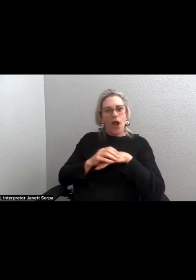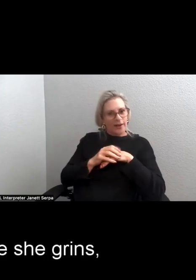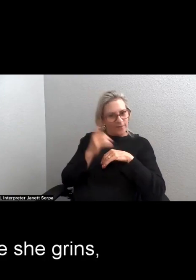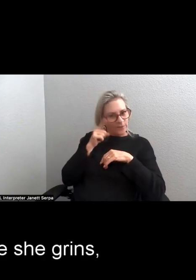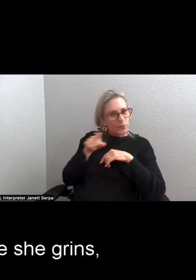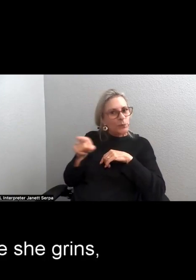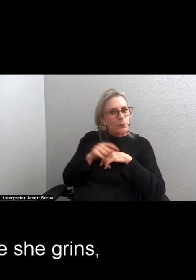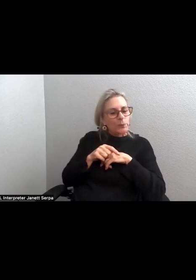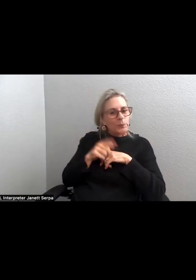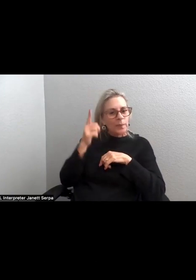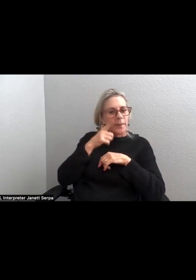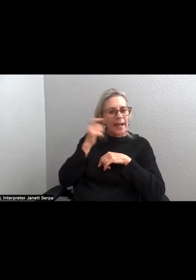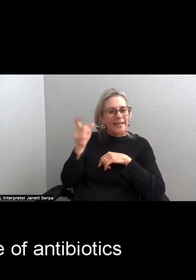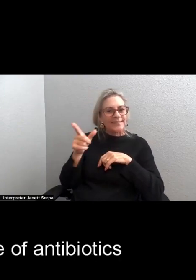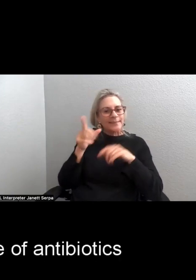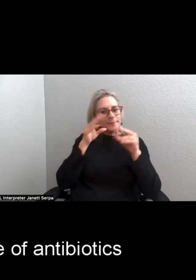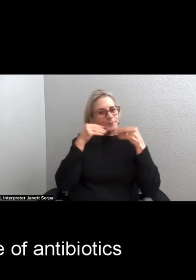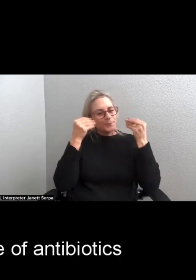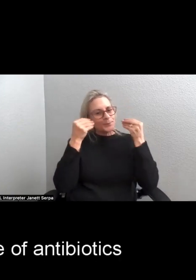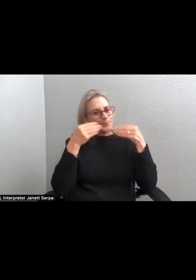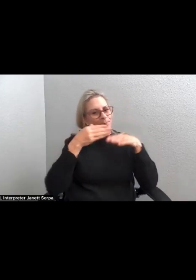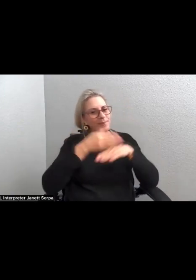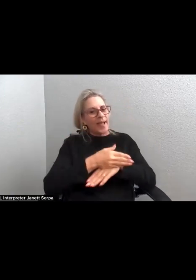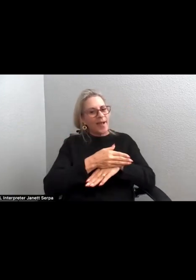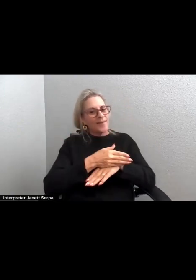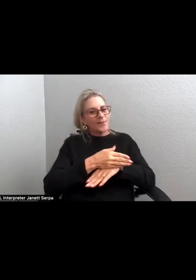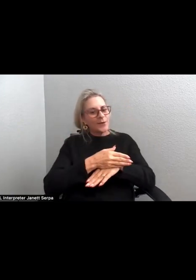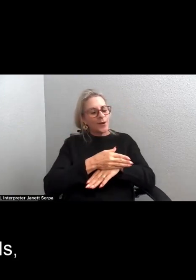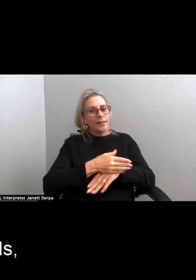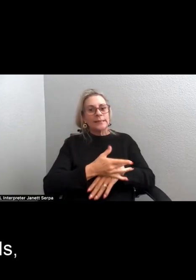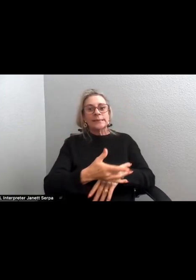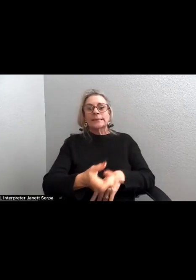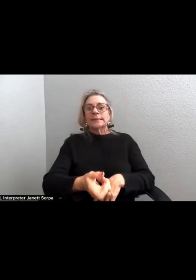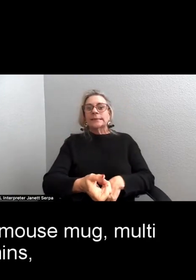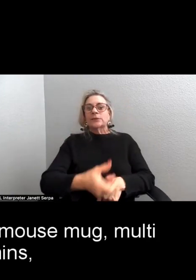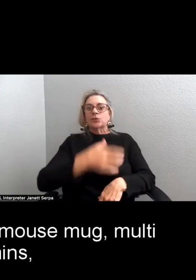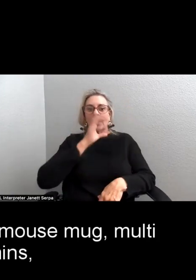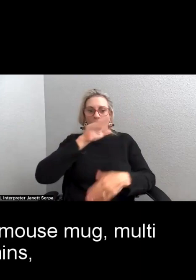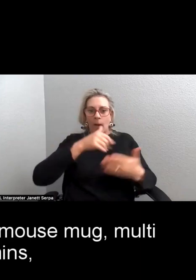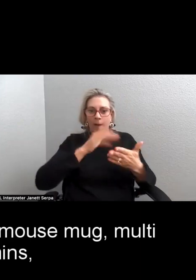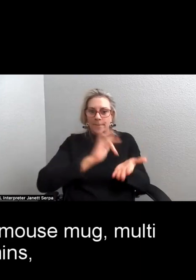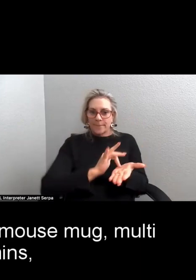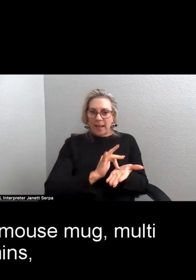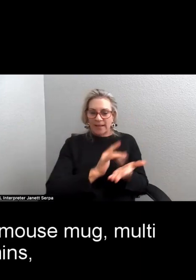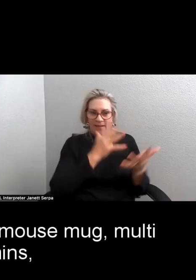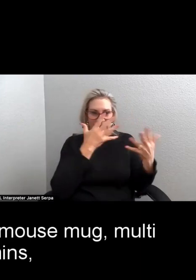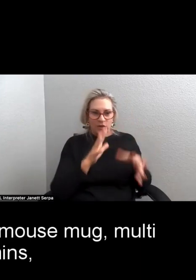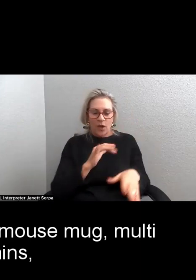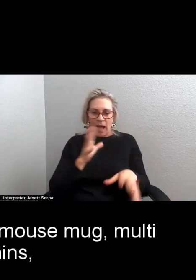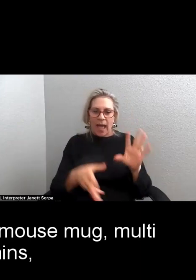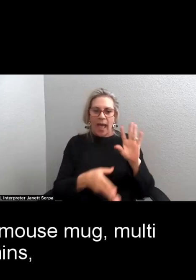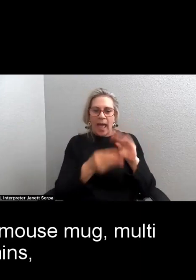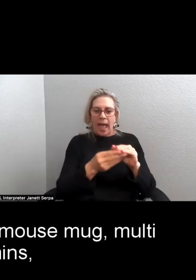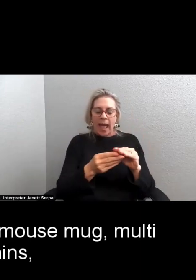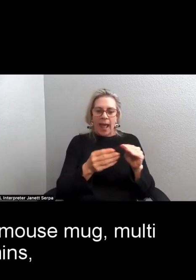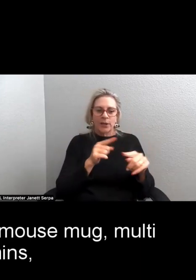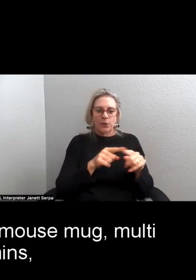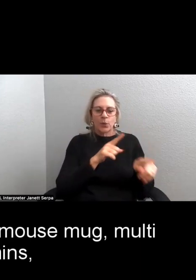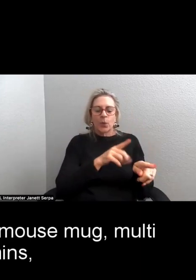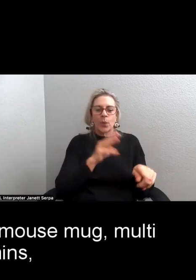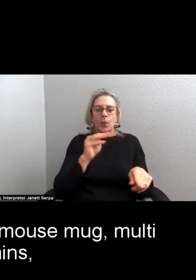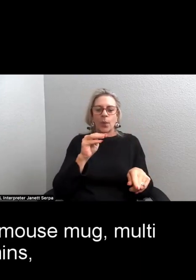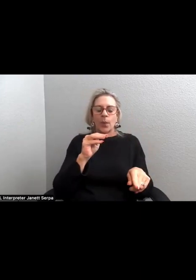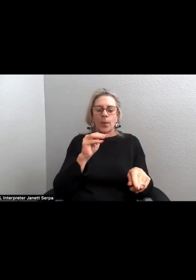And because she grins after the course of antibiotics ends, I add to her mini-mouse mug,